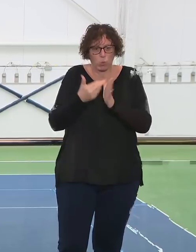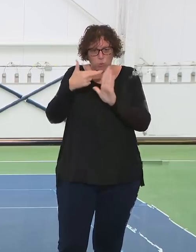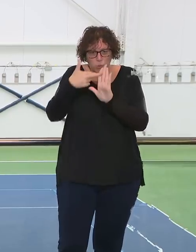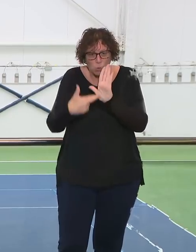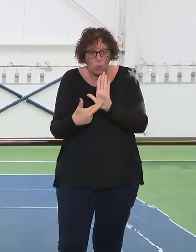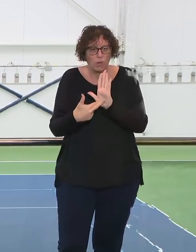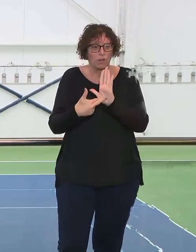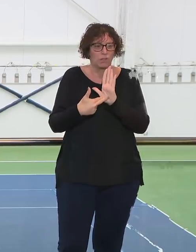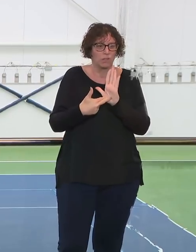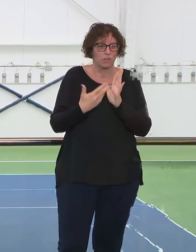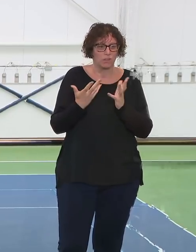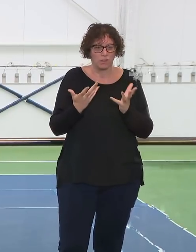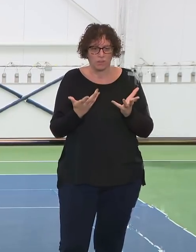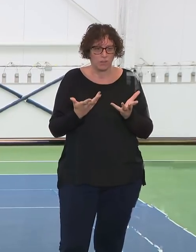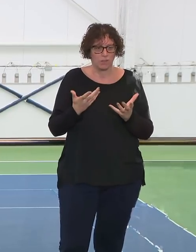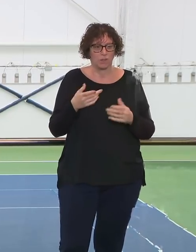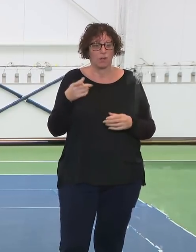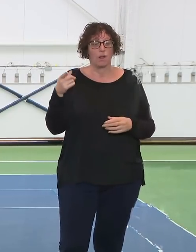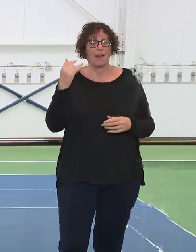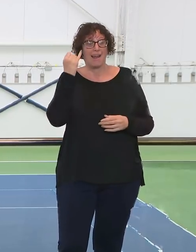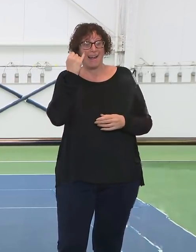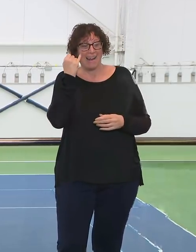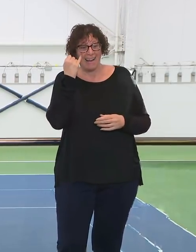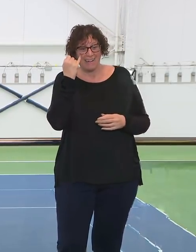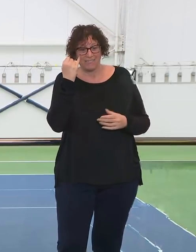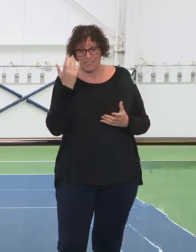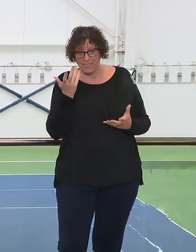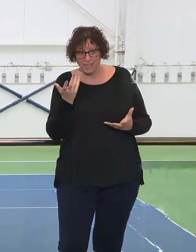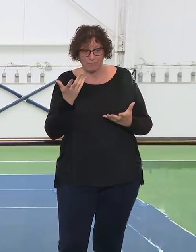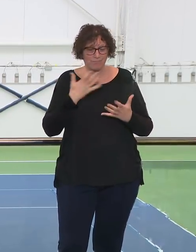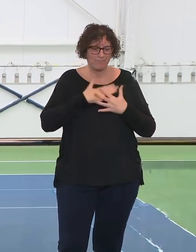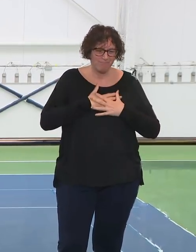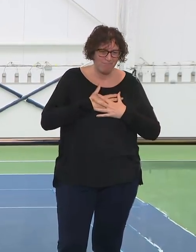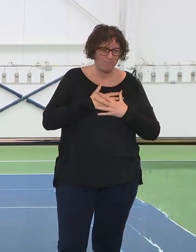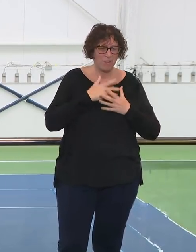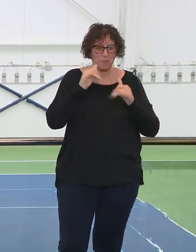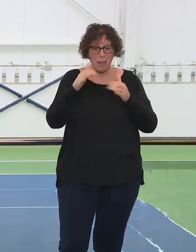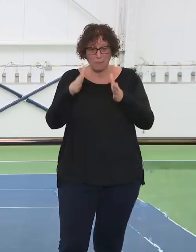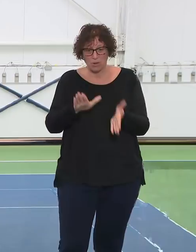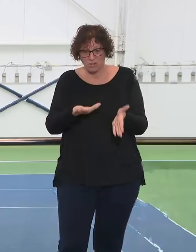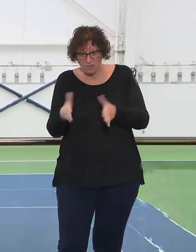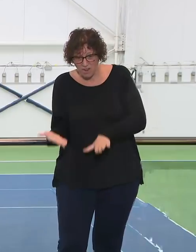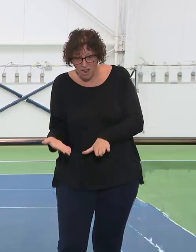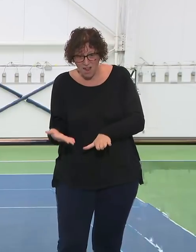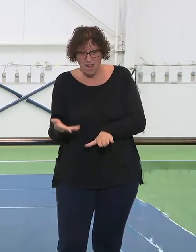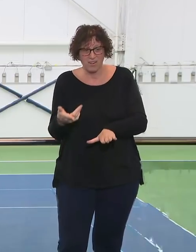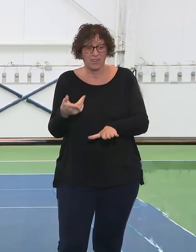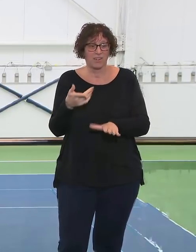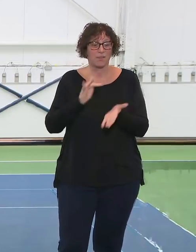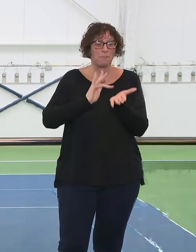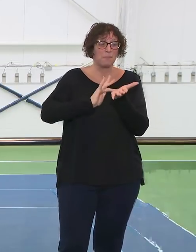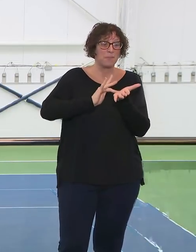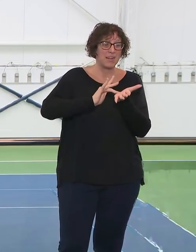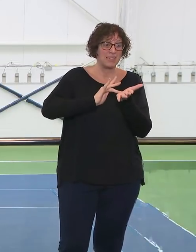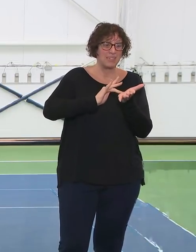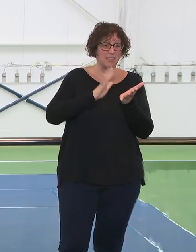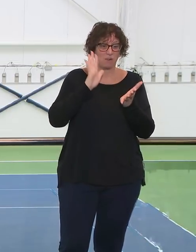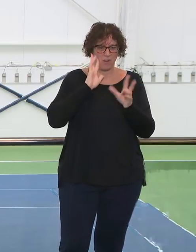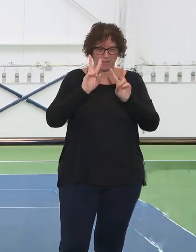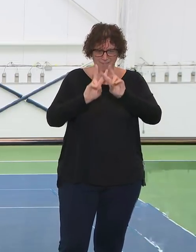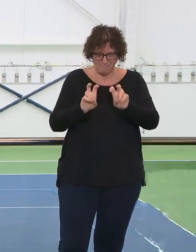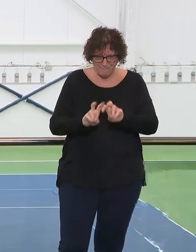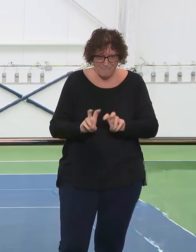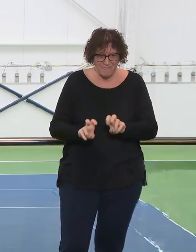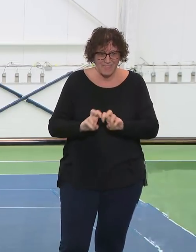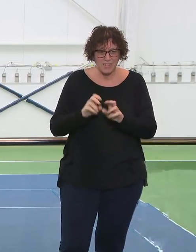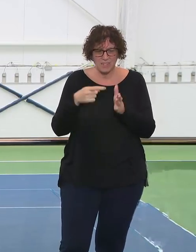We want to make sure that the medical examiner gets over there quickly. We want to make sure if it involves a police matter, the police get over there with proper